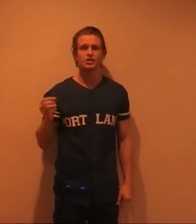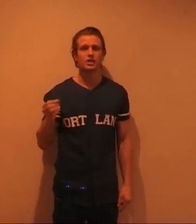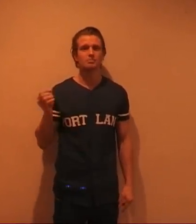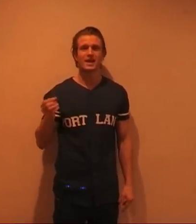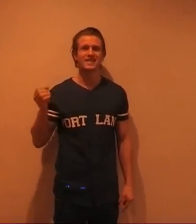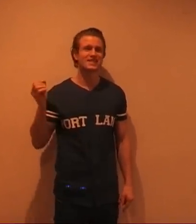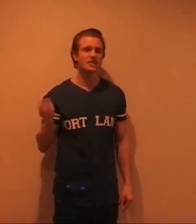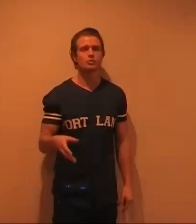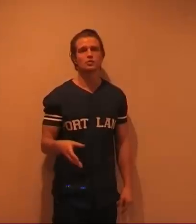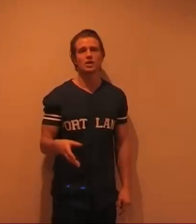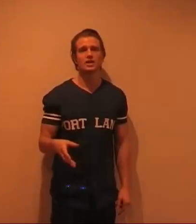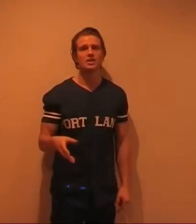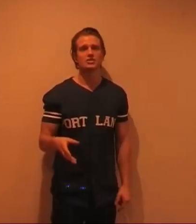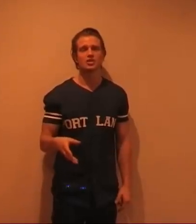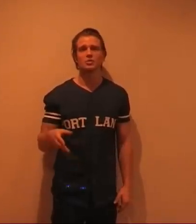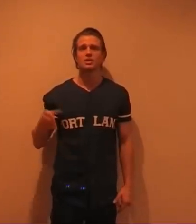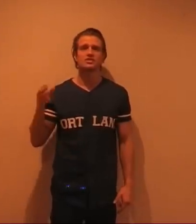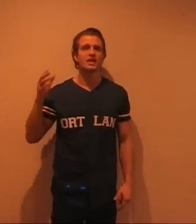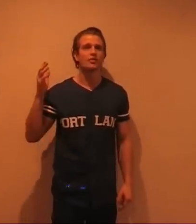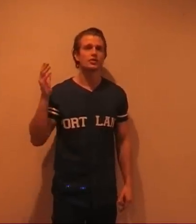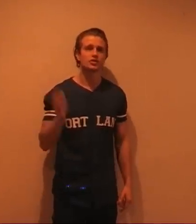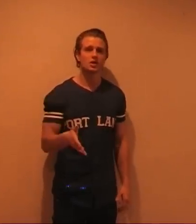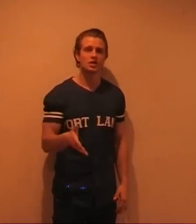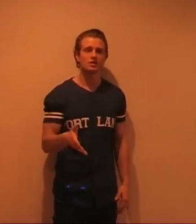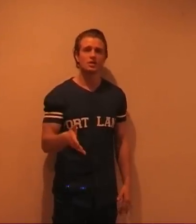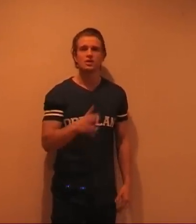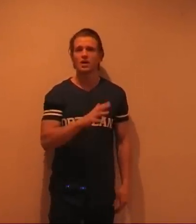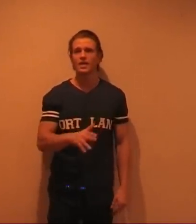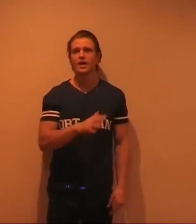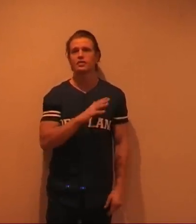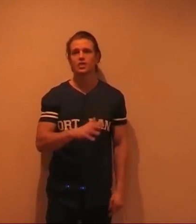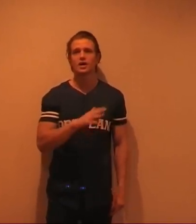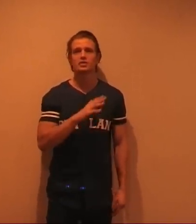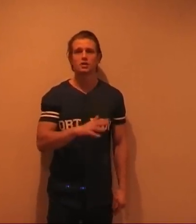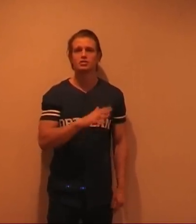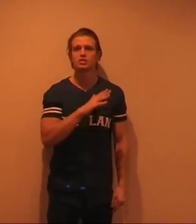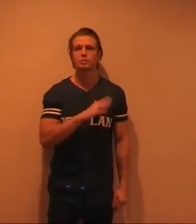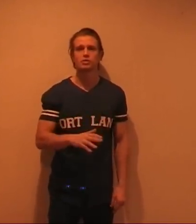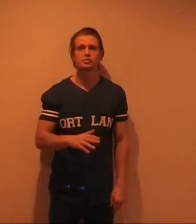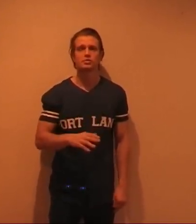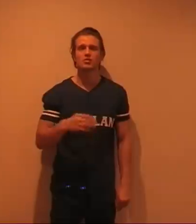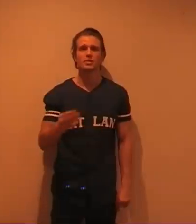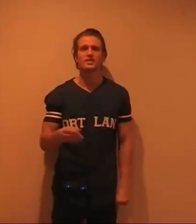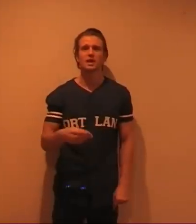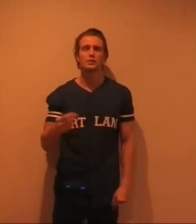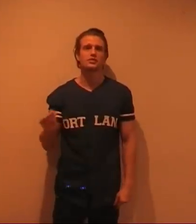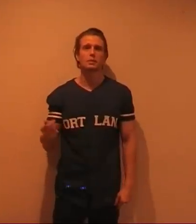sugar is bad in general. Right. So stay off the sugar. Cut that out of your diet as much as possible. Don't replace that with some